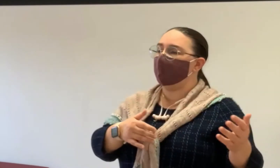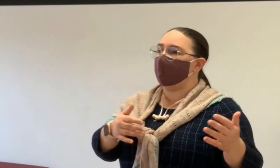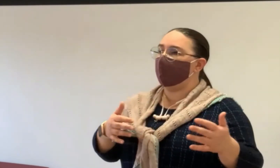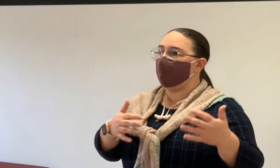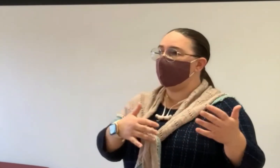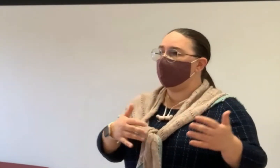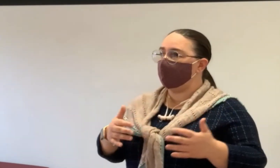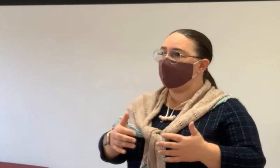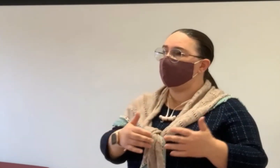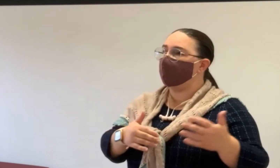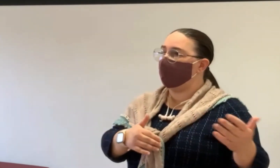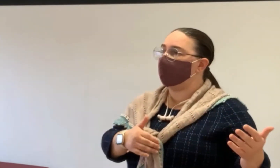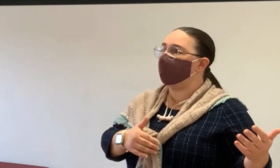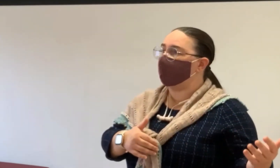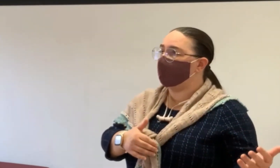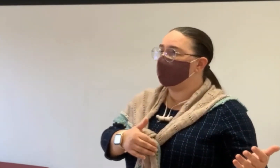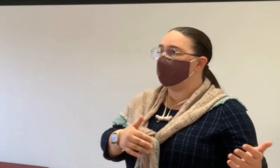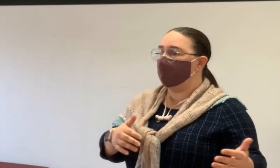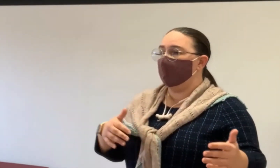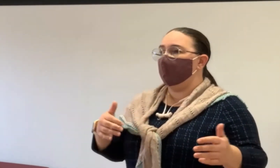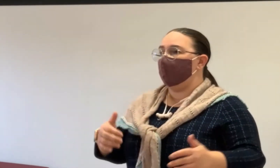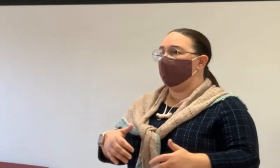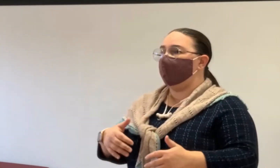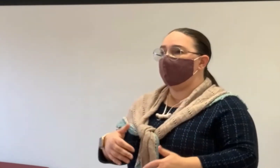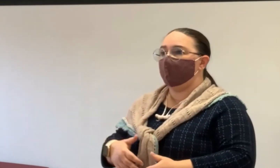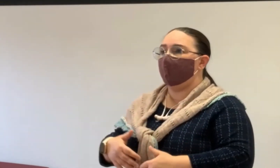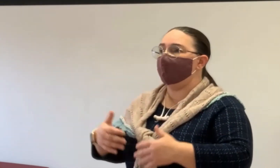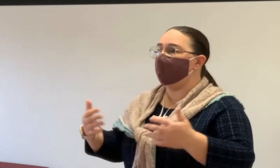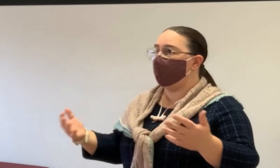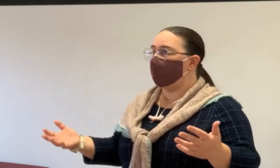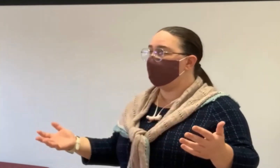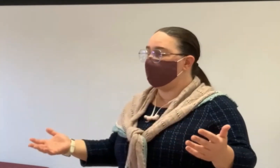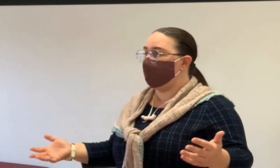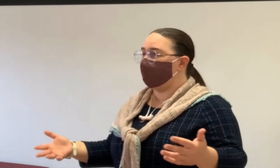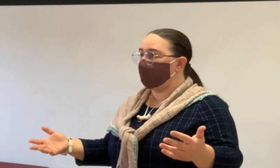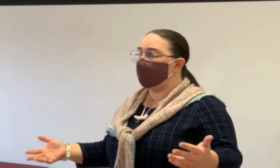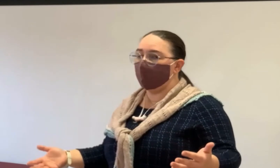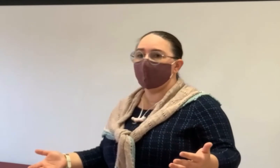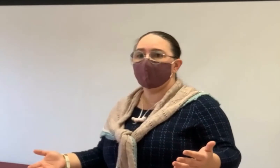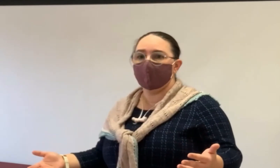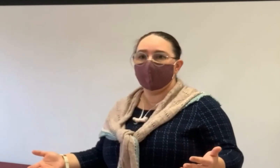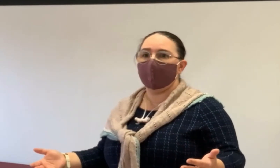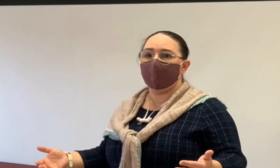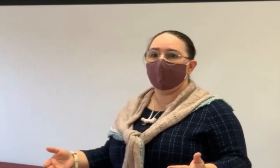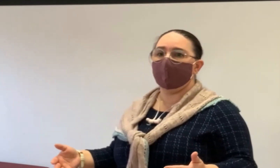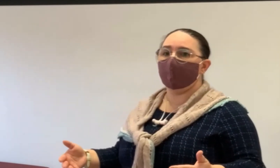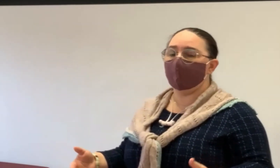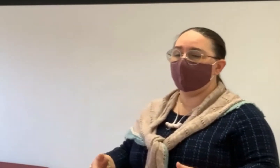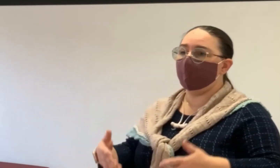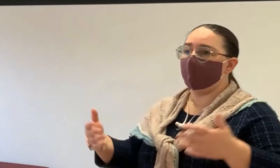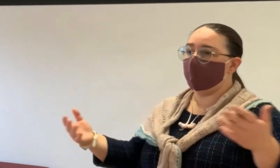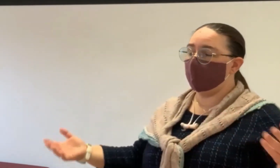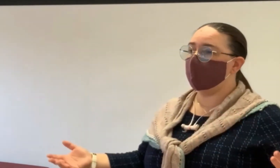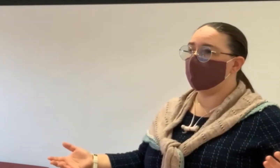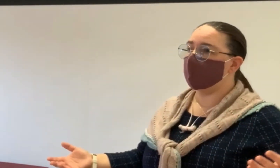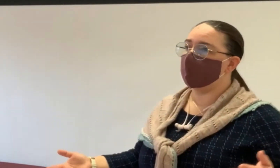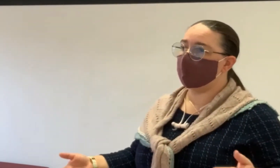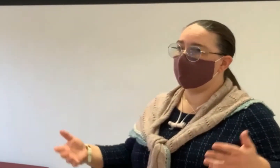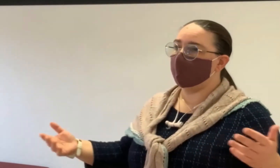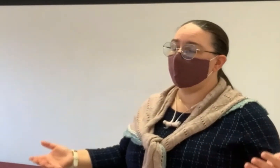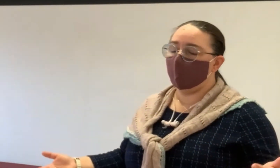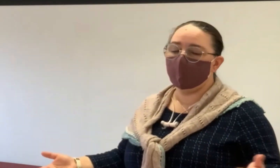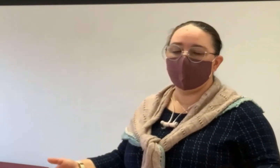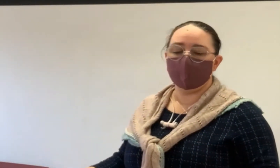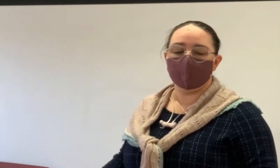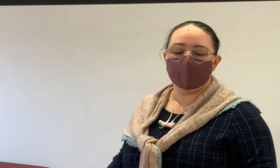have equity that you could borrow against? Do you have no debt or no mortgage on the property? And then you have even more choices